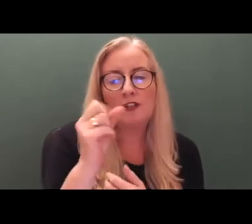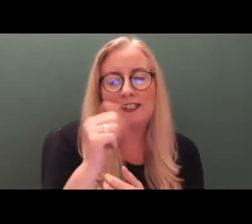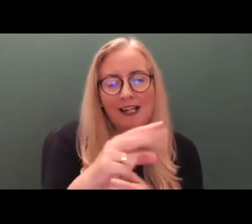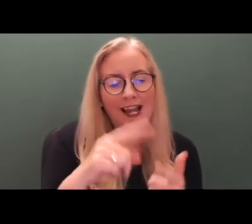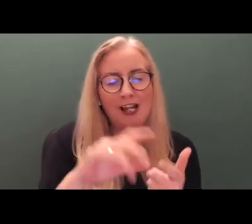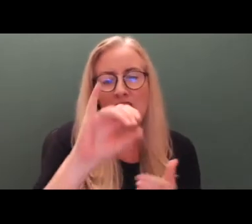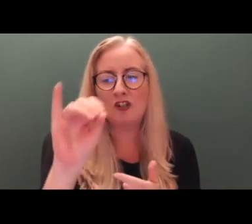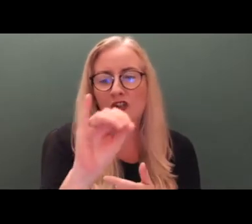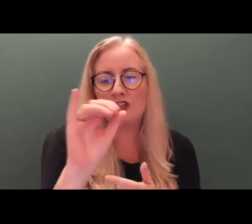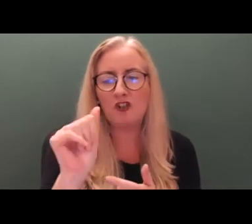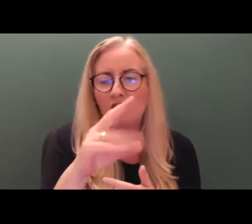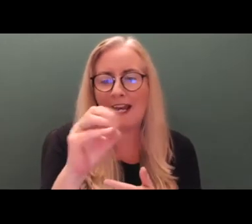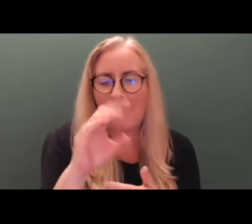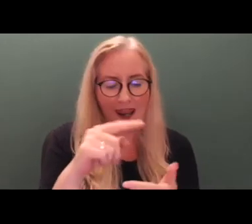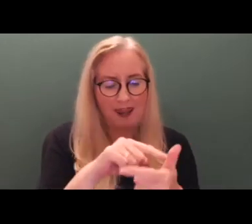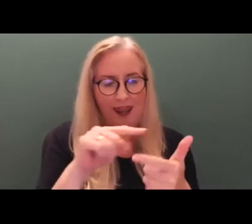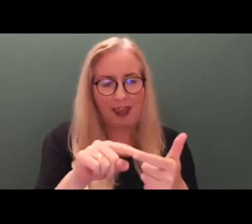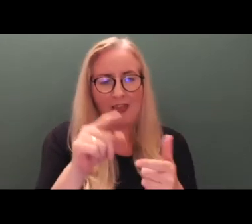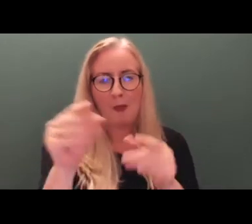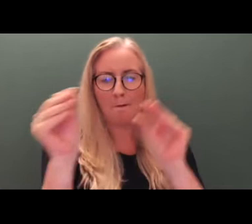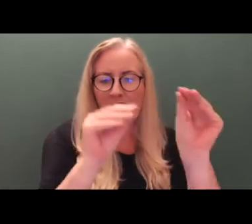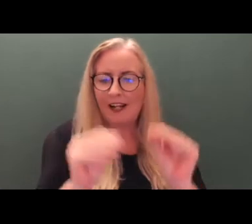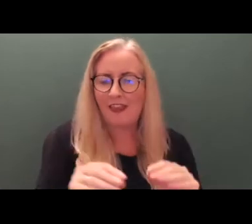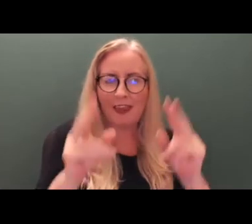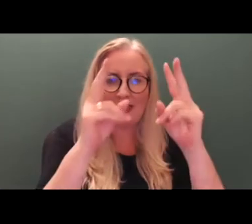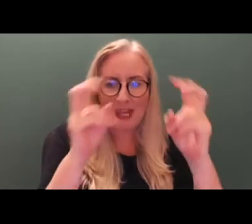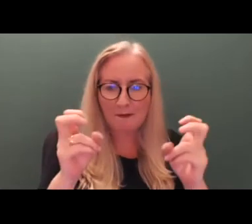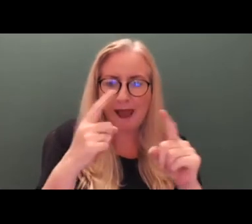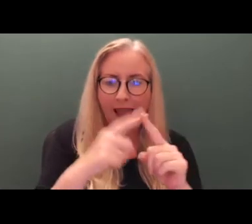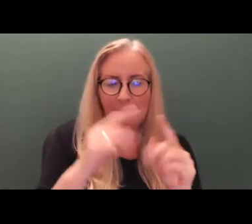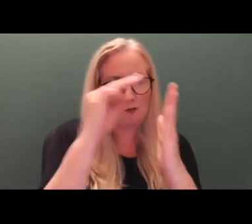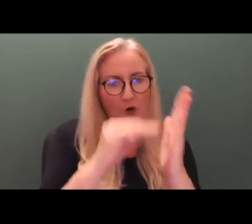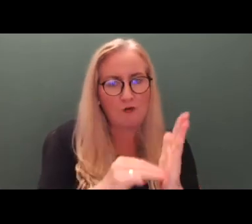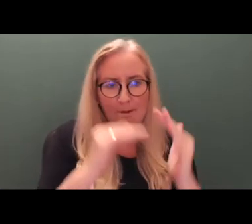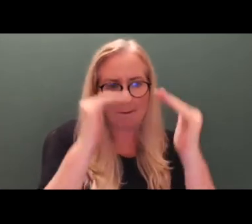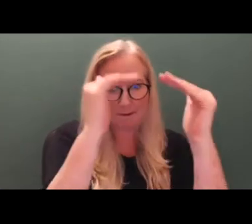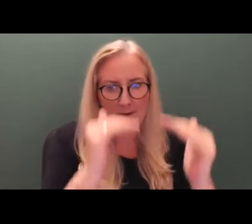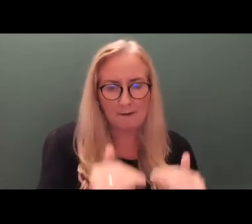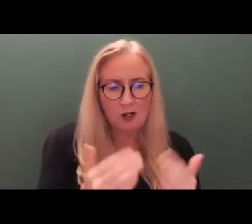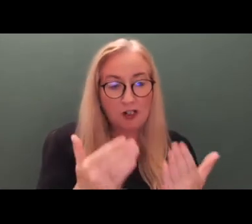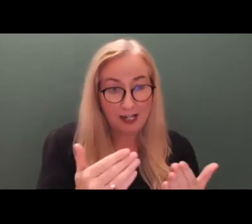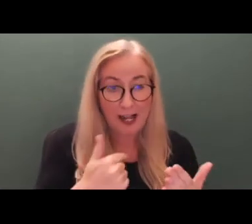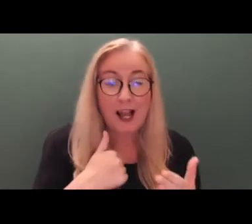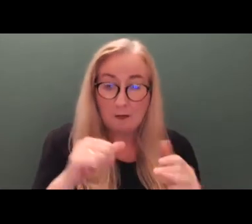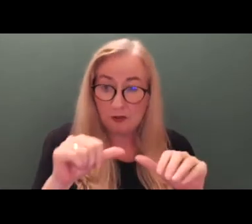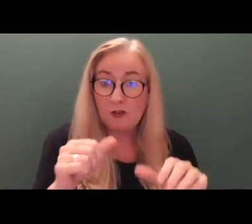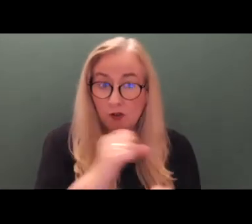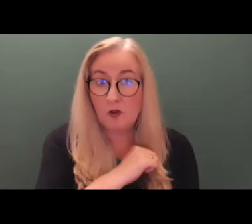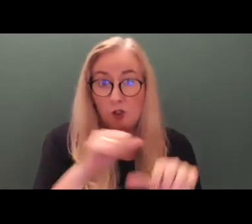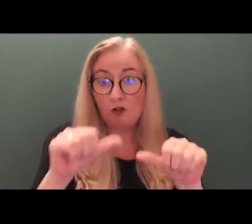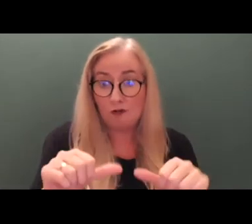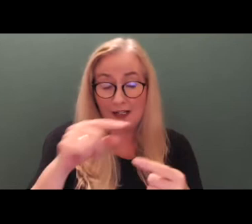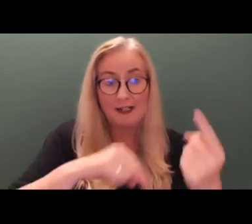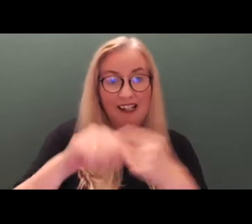Veitch, who pulled together the team and the programme today. I know you will all agree that it has been a very fascinating